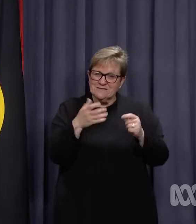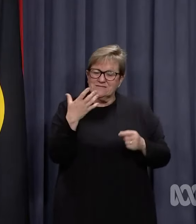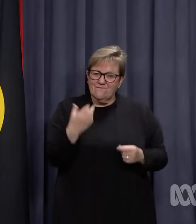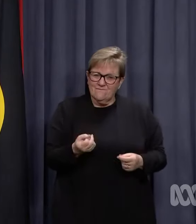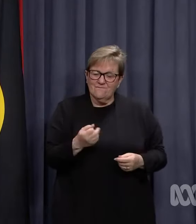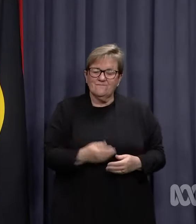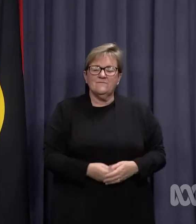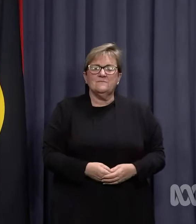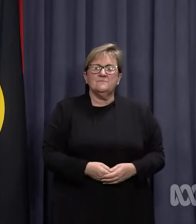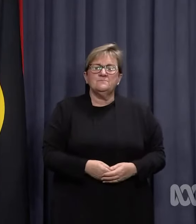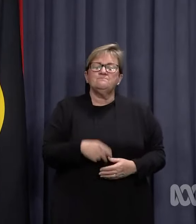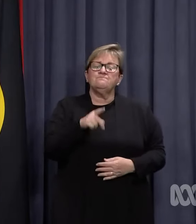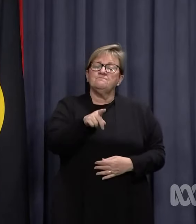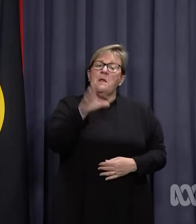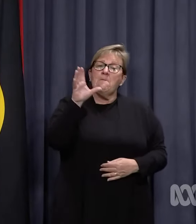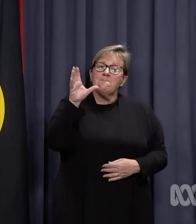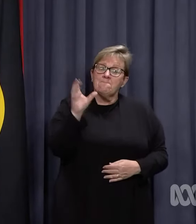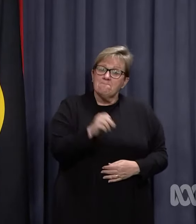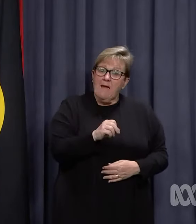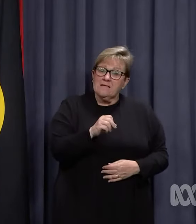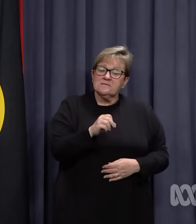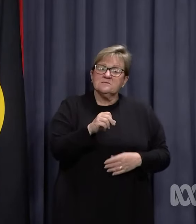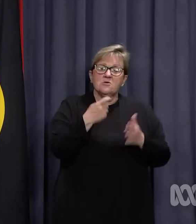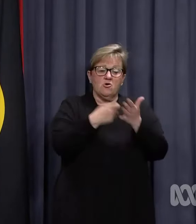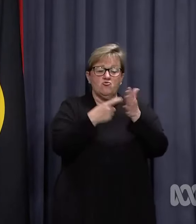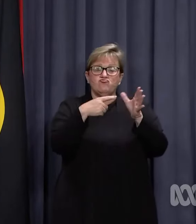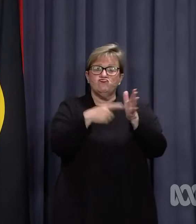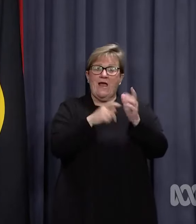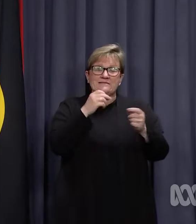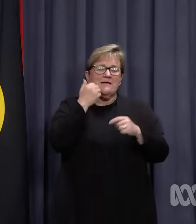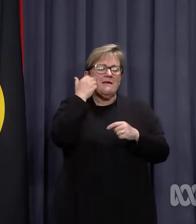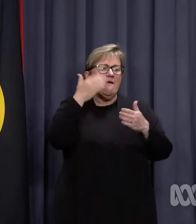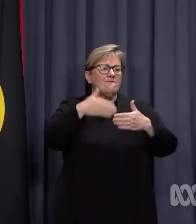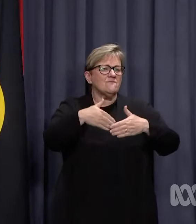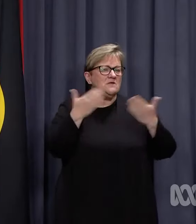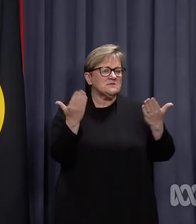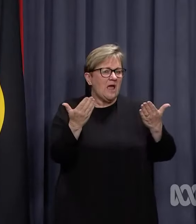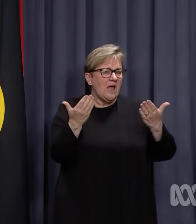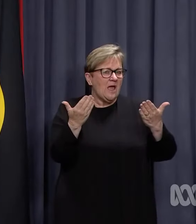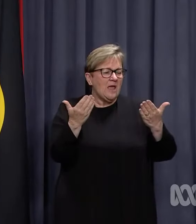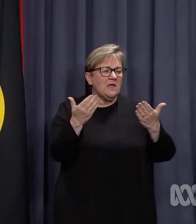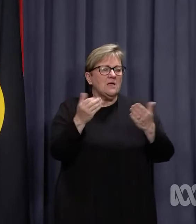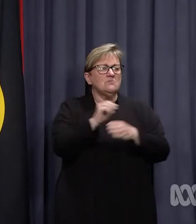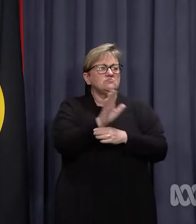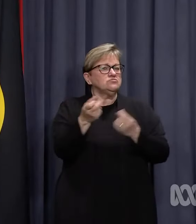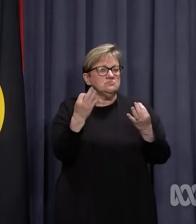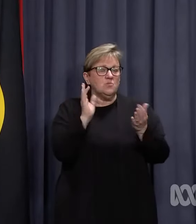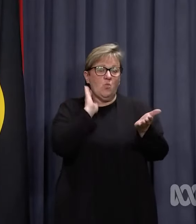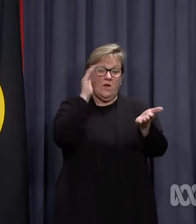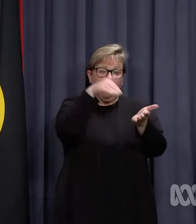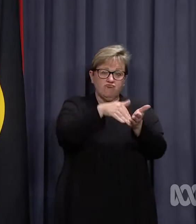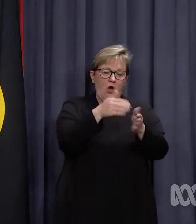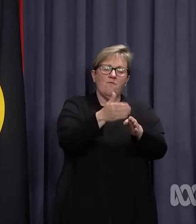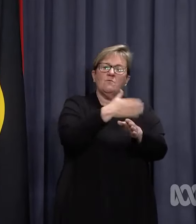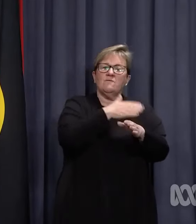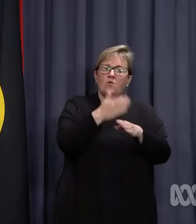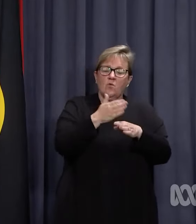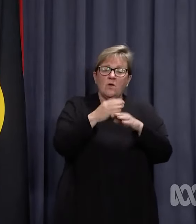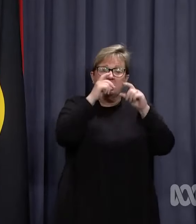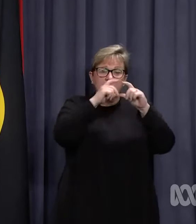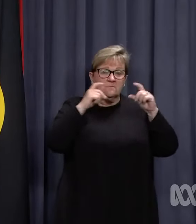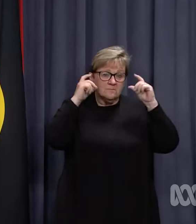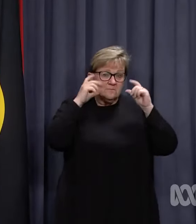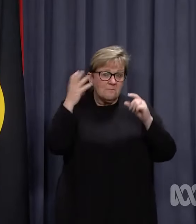protocols. They must return a negative rat test daily prior to or on arrival at work. Wear a surgical